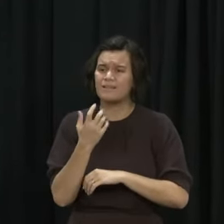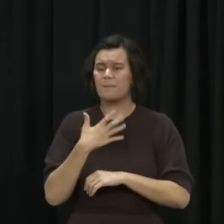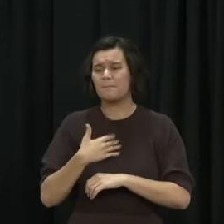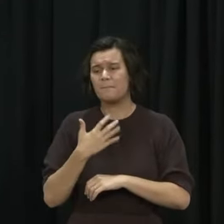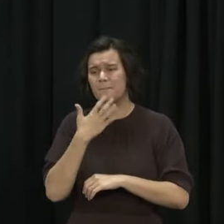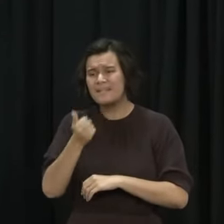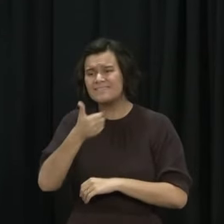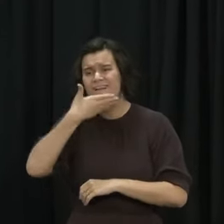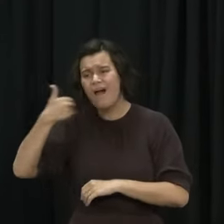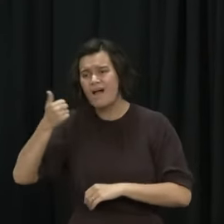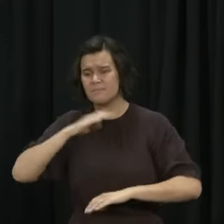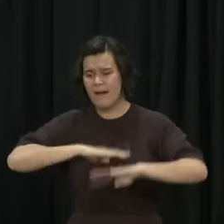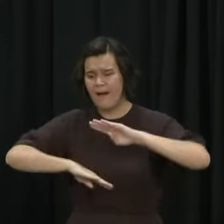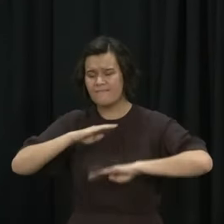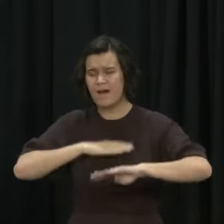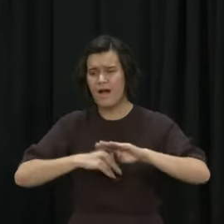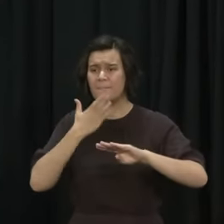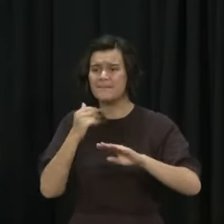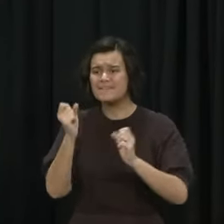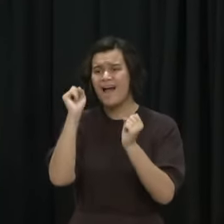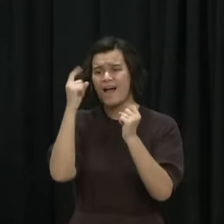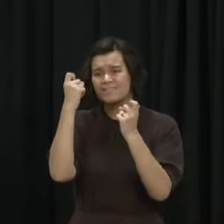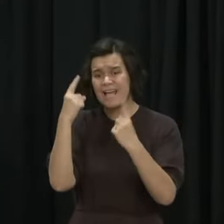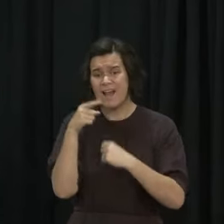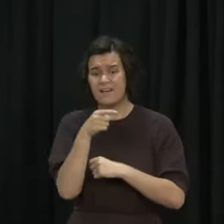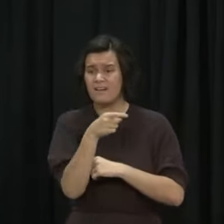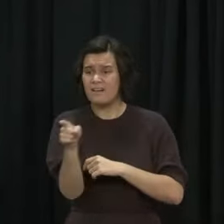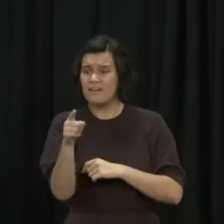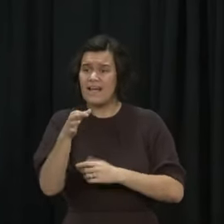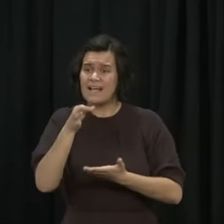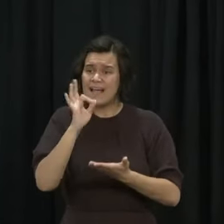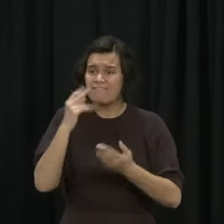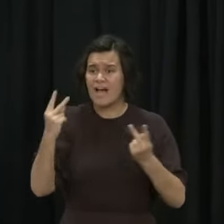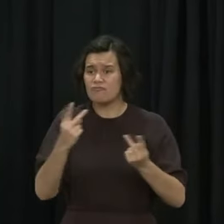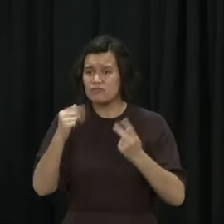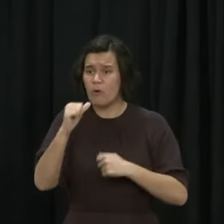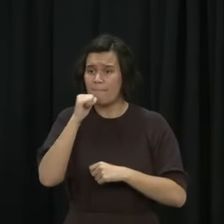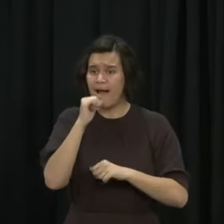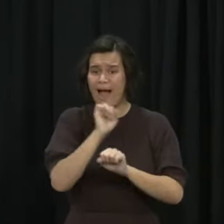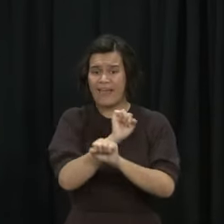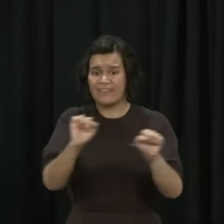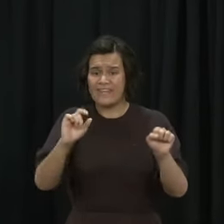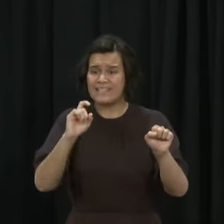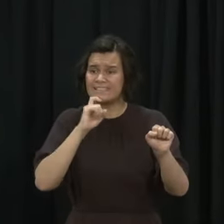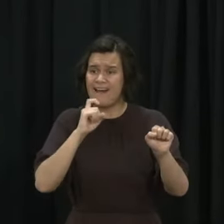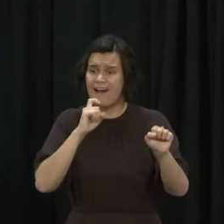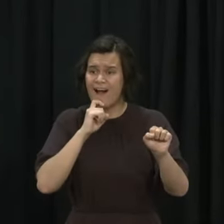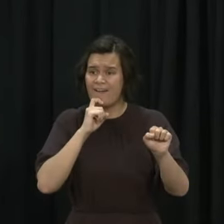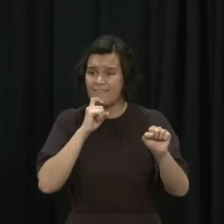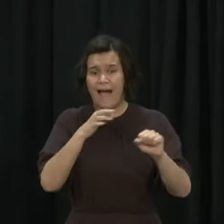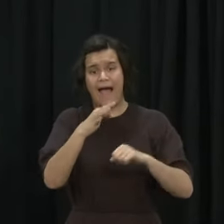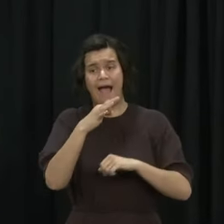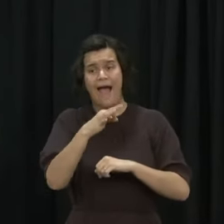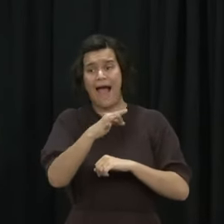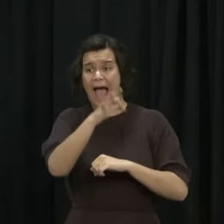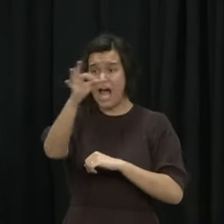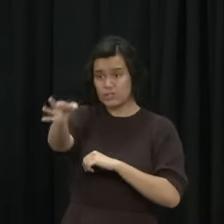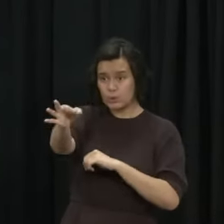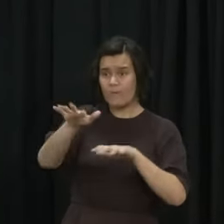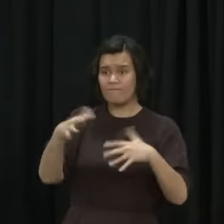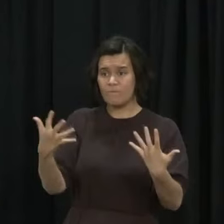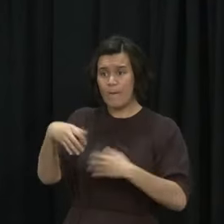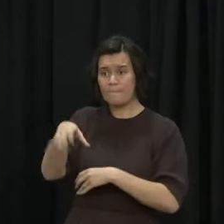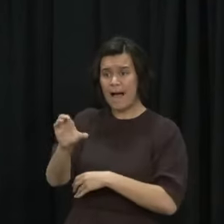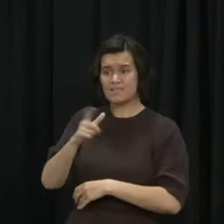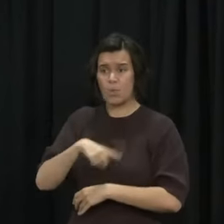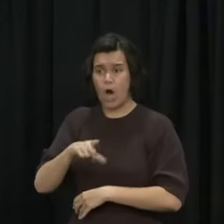understanding of people who are doing their jobs they're not doing this because they want to they're doing this because they're required to and